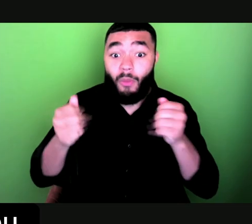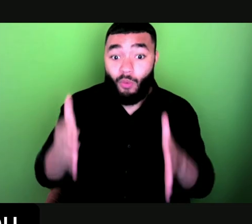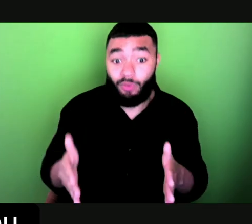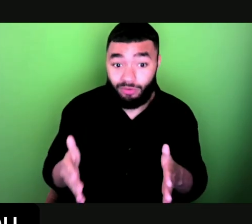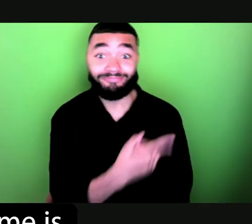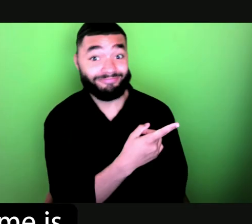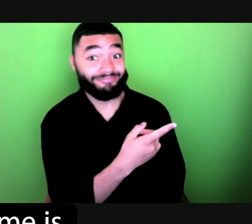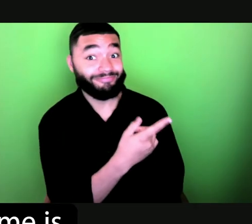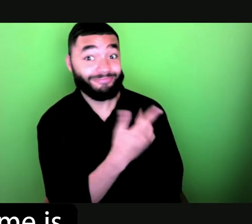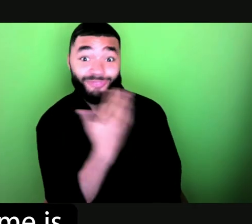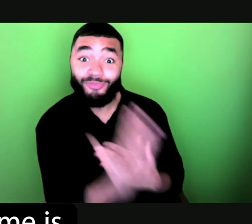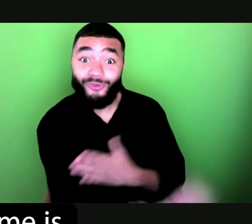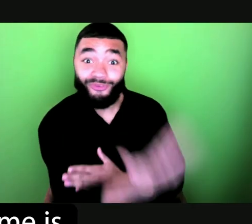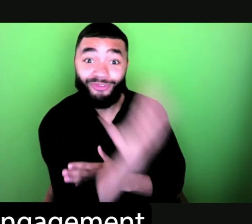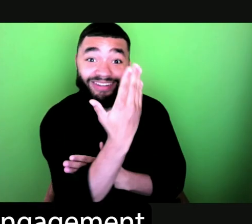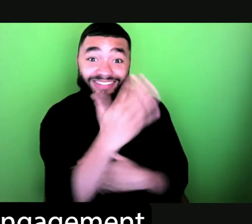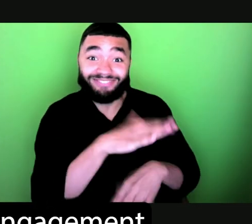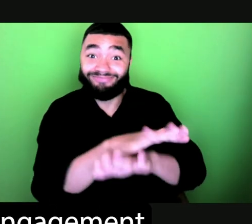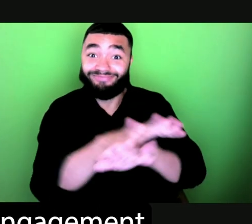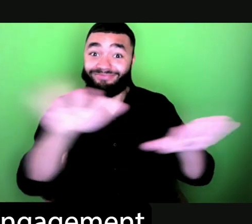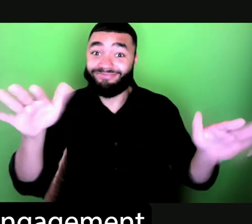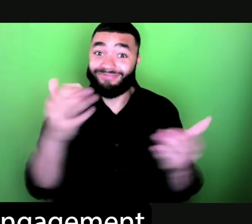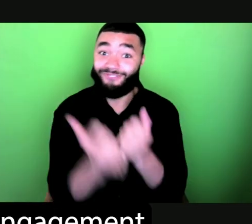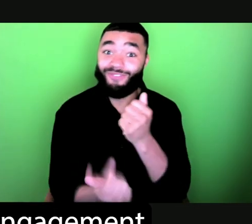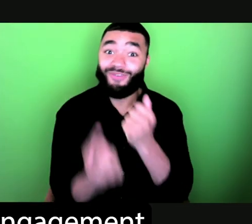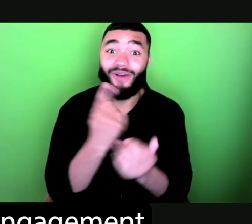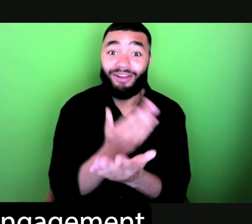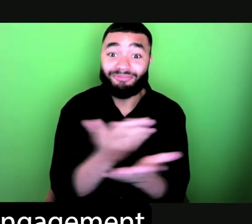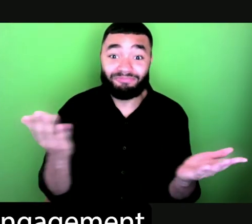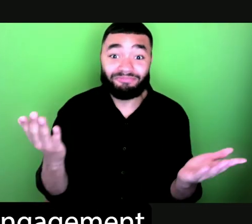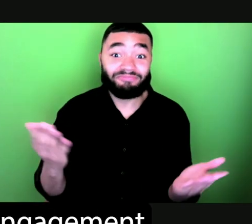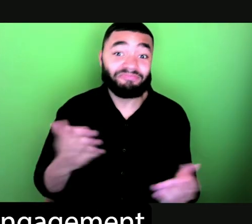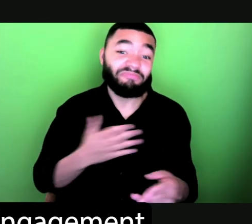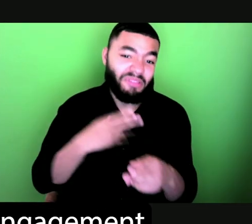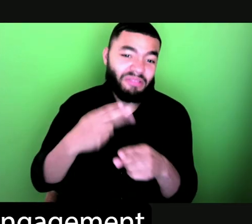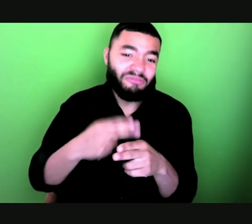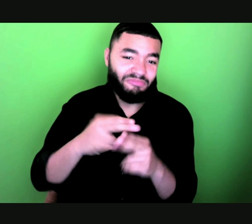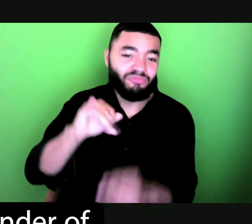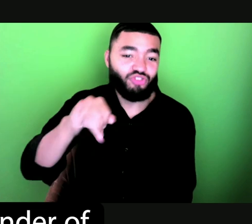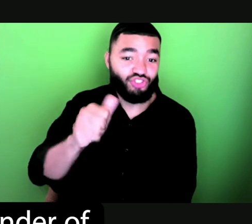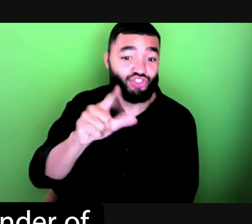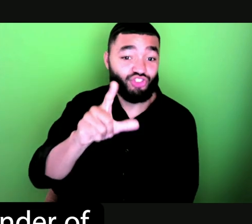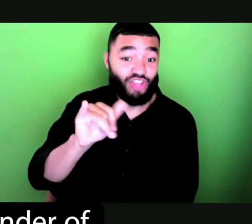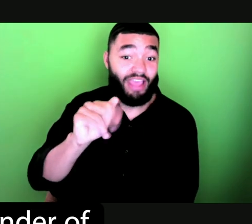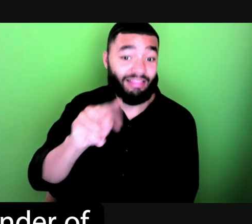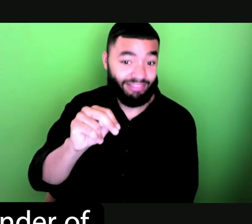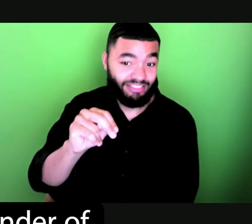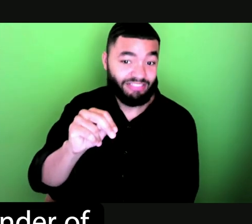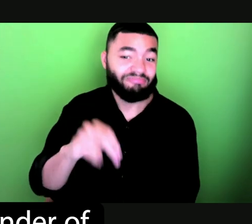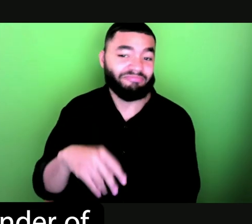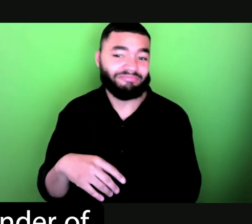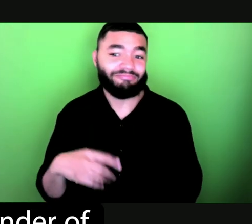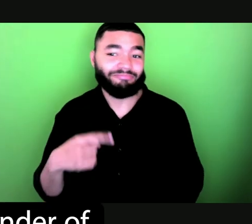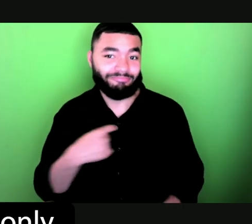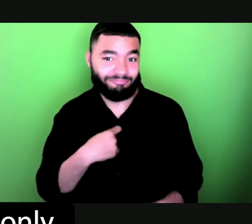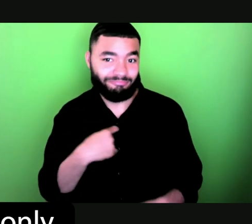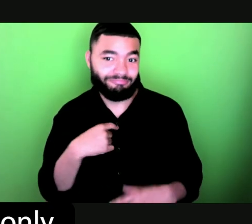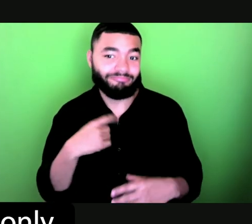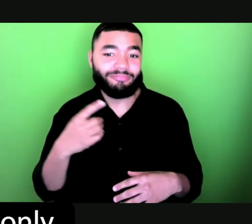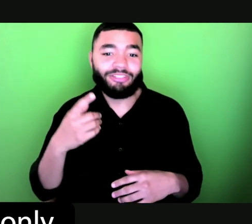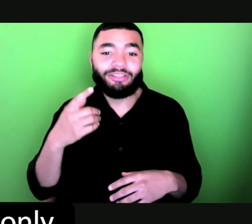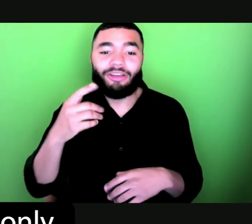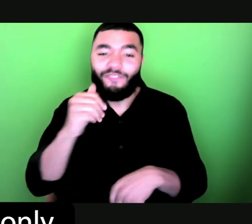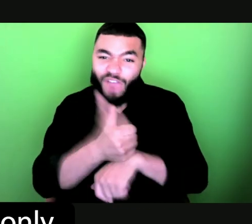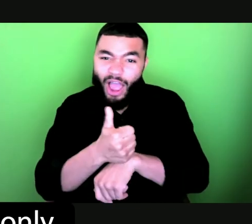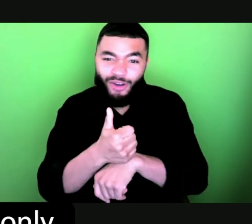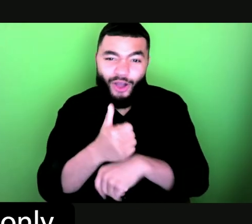Over to you, Jalen. Again, my name is Jalen. I'm the Director of Engagement at the Baslon Center. I'm also the founder of Count Us In, the